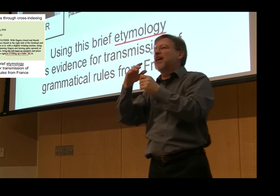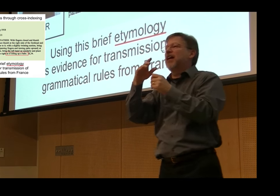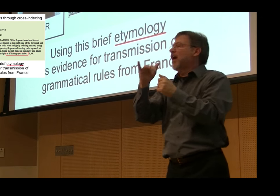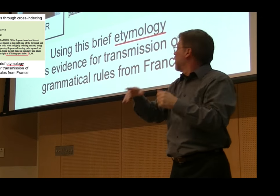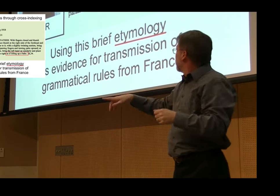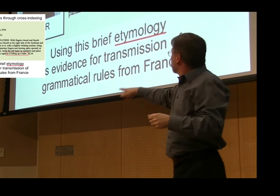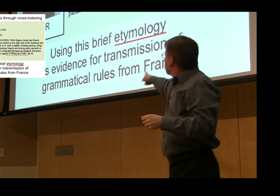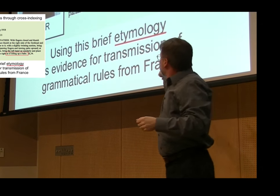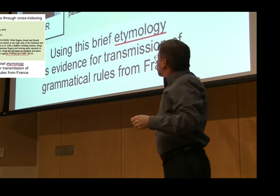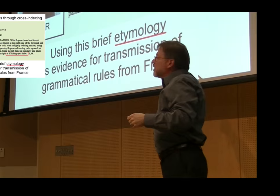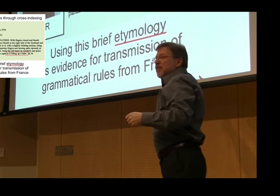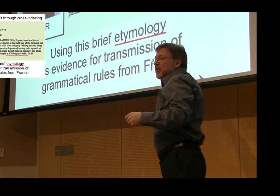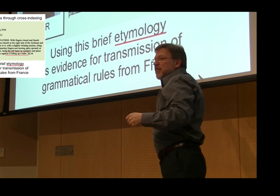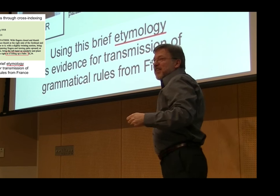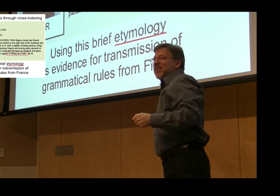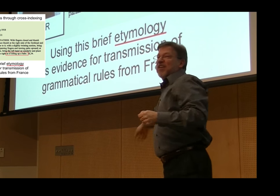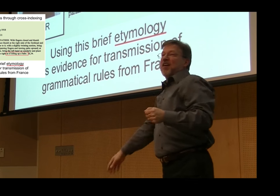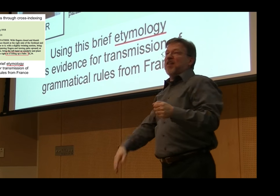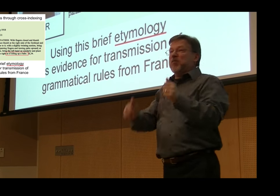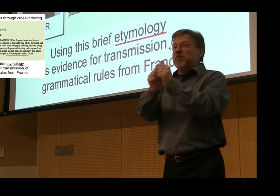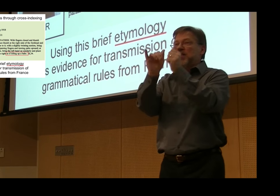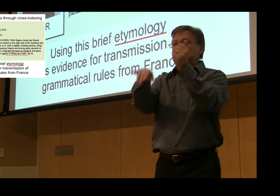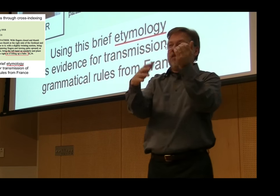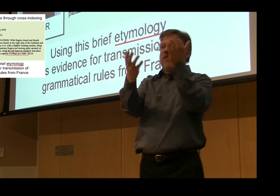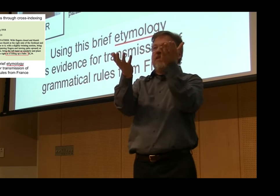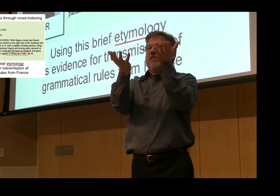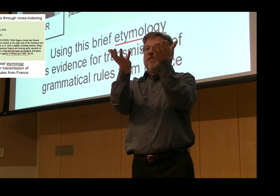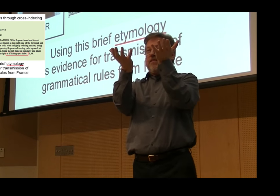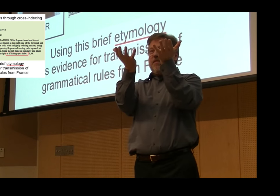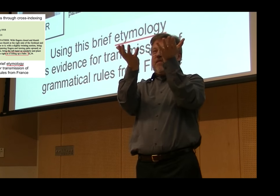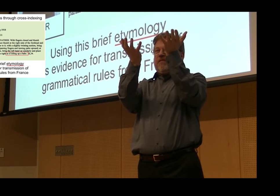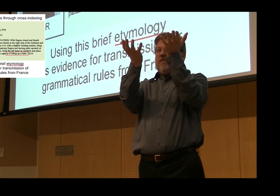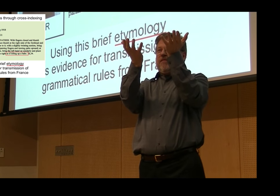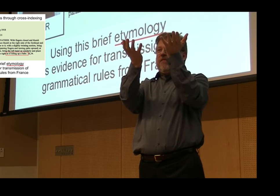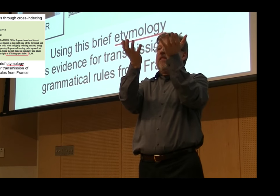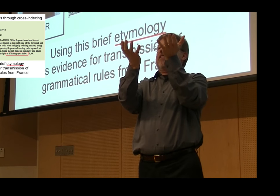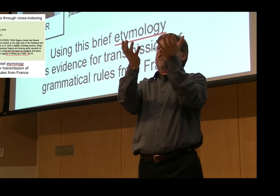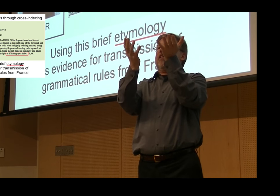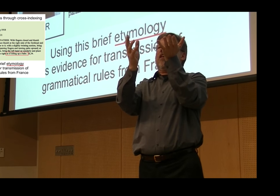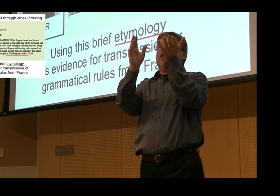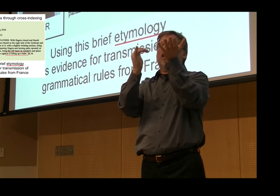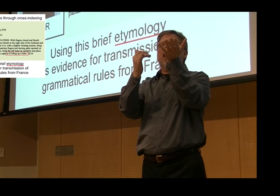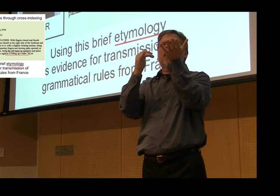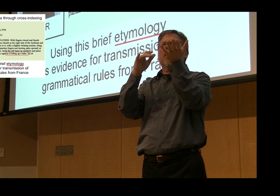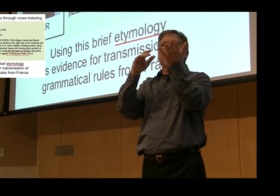sign came to be. When we looked at this and compared it with French sign language,